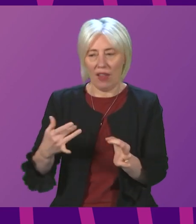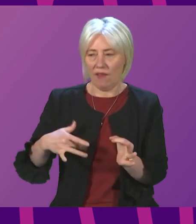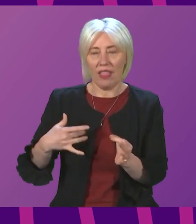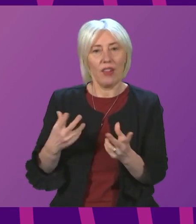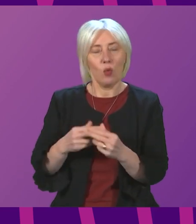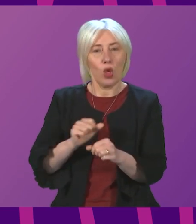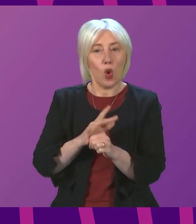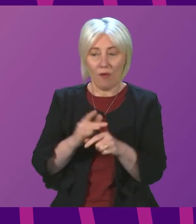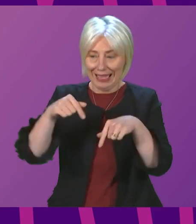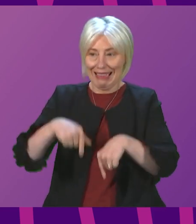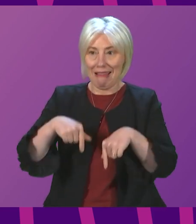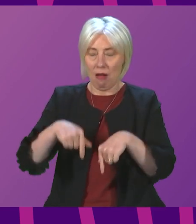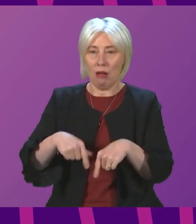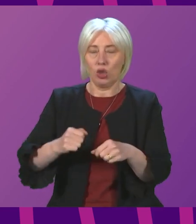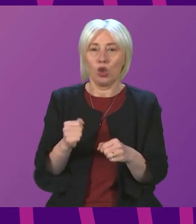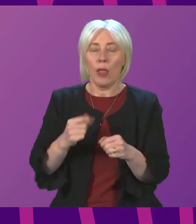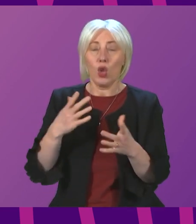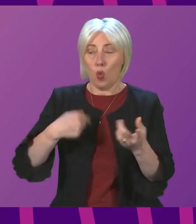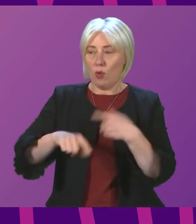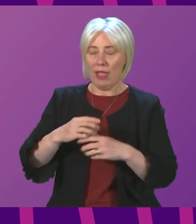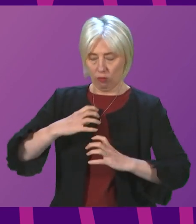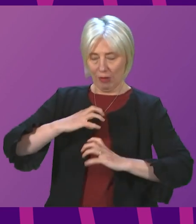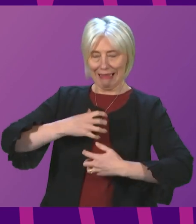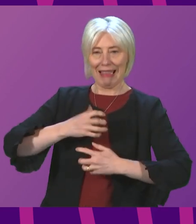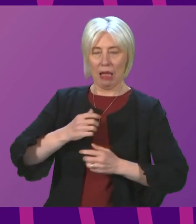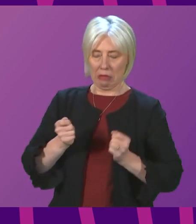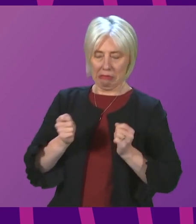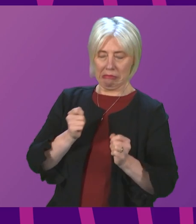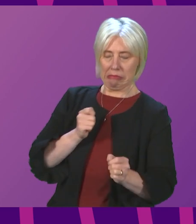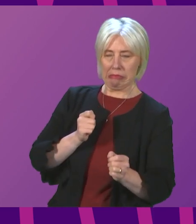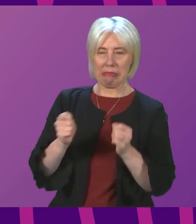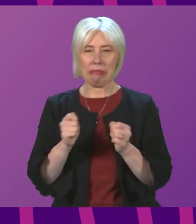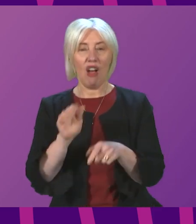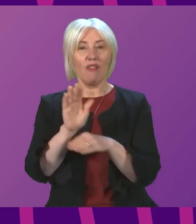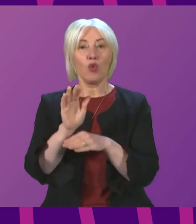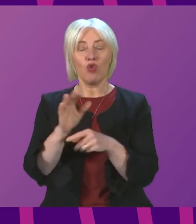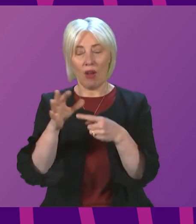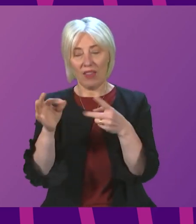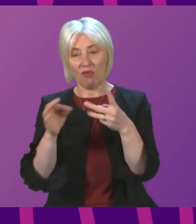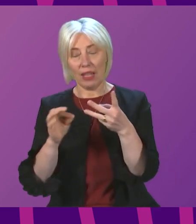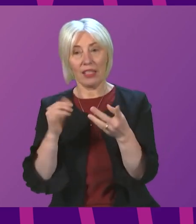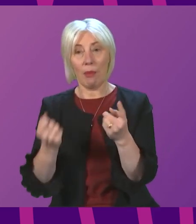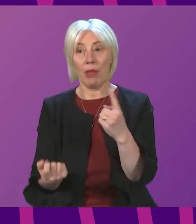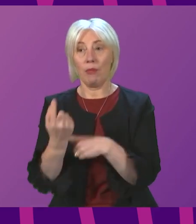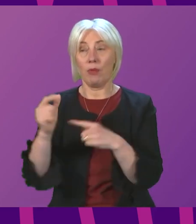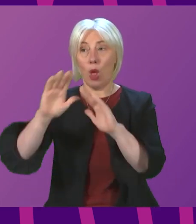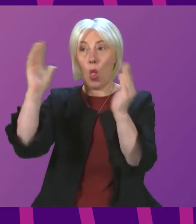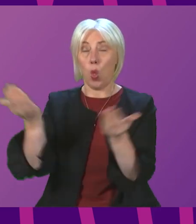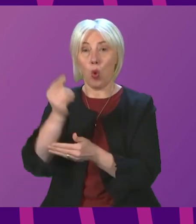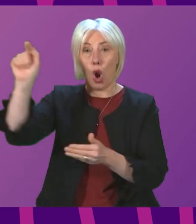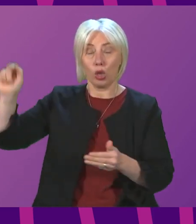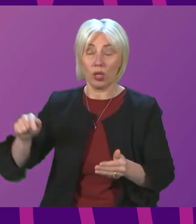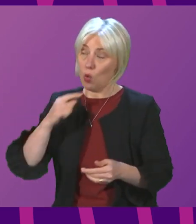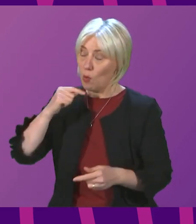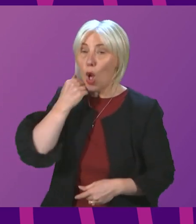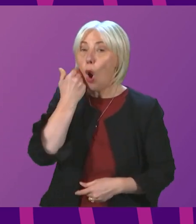Scotland, we will need to learn to adapt and respond to future variants which could emerge in other parts of the world. And we will always be